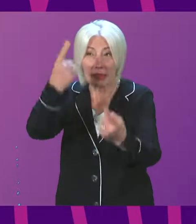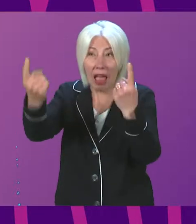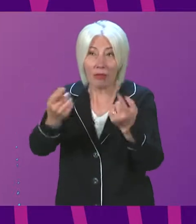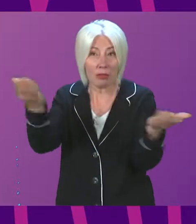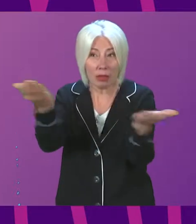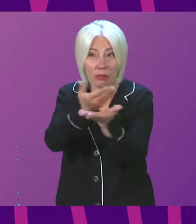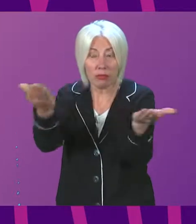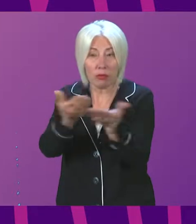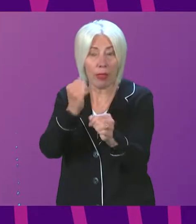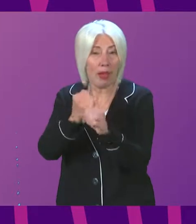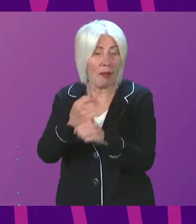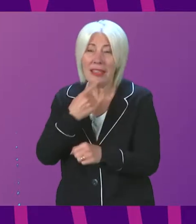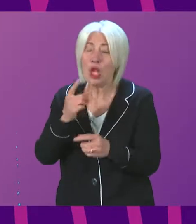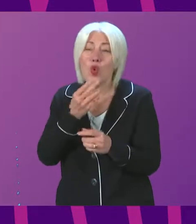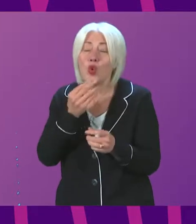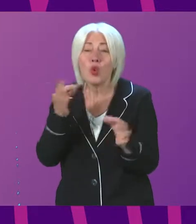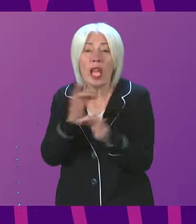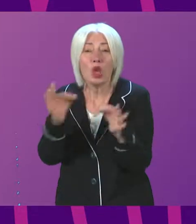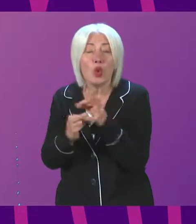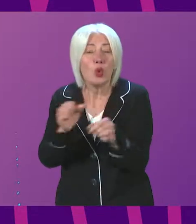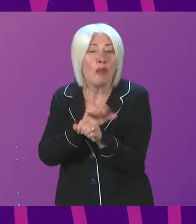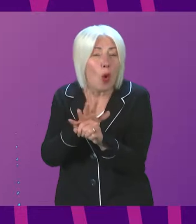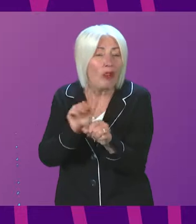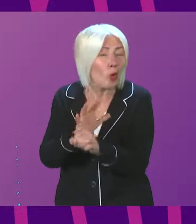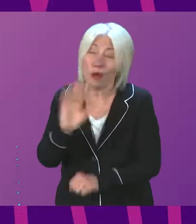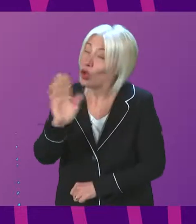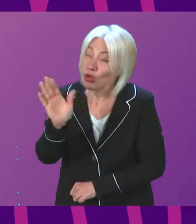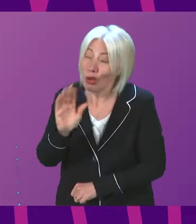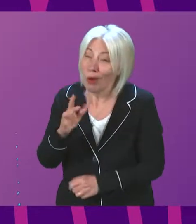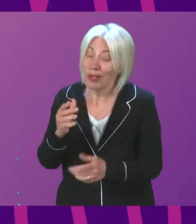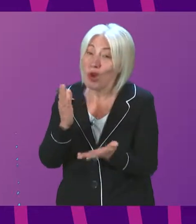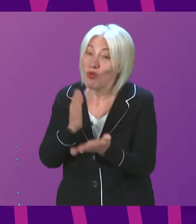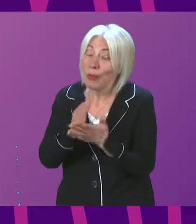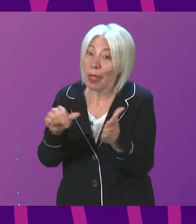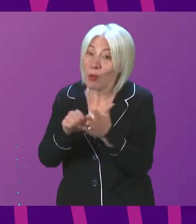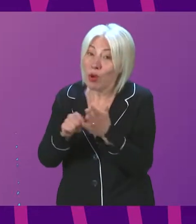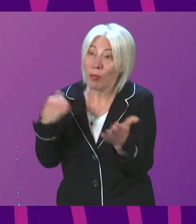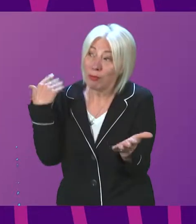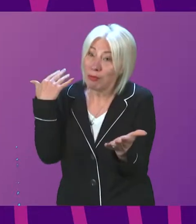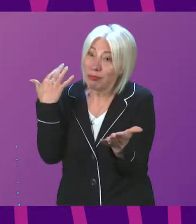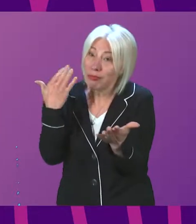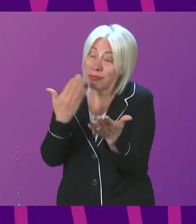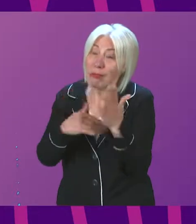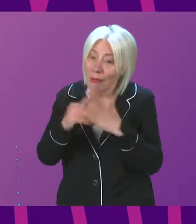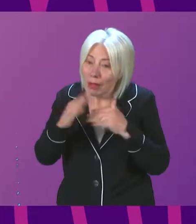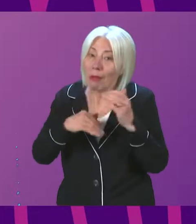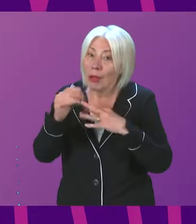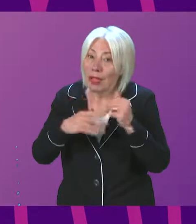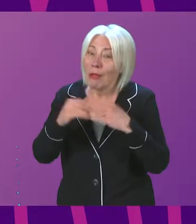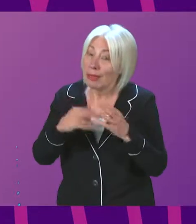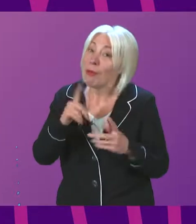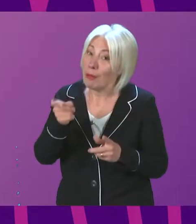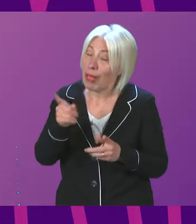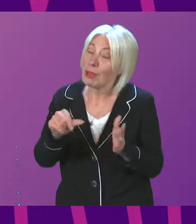now, saying, do not use these excuses. It is clearly problems that have been built up for years and years. Now, last winter,